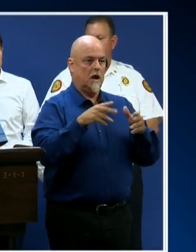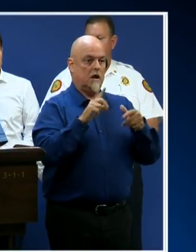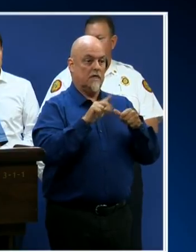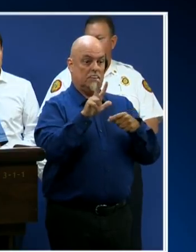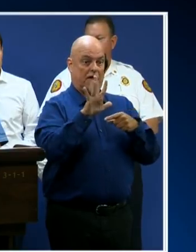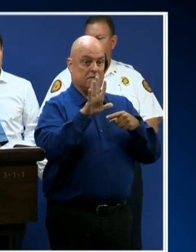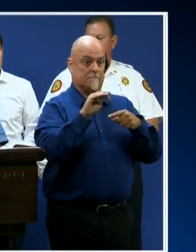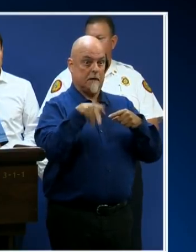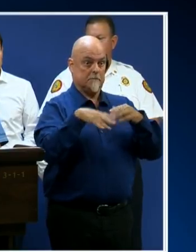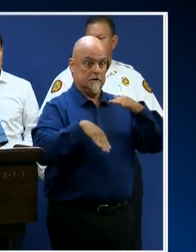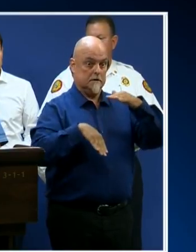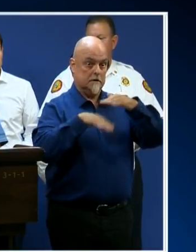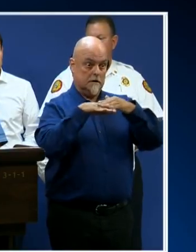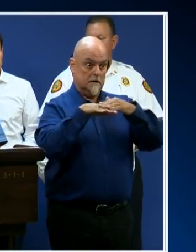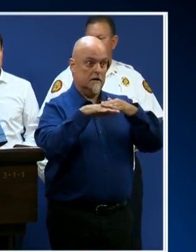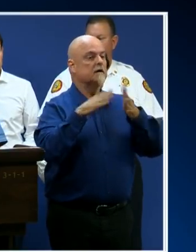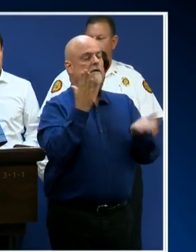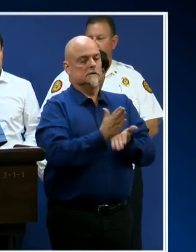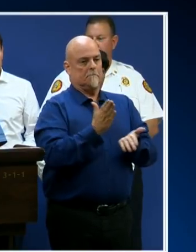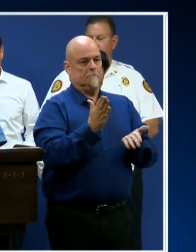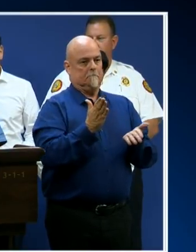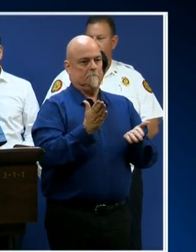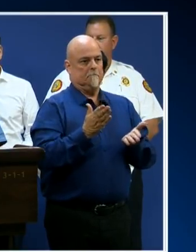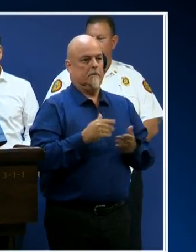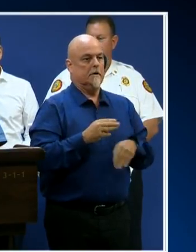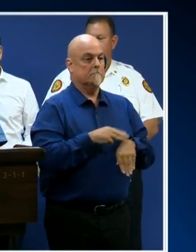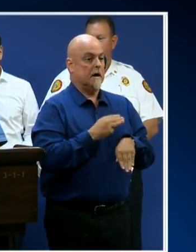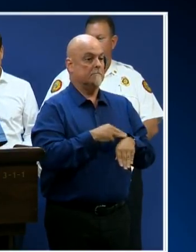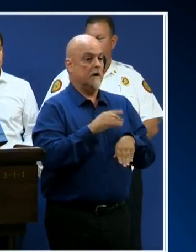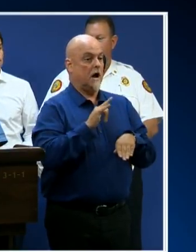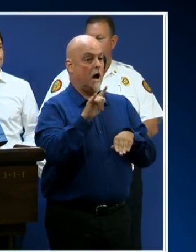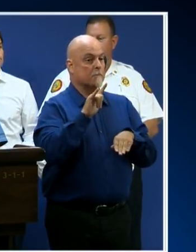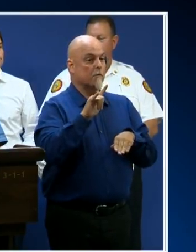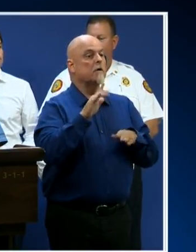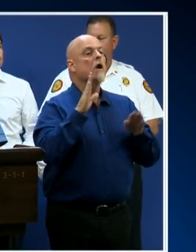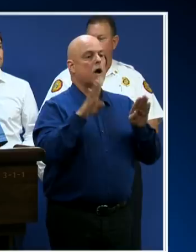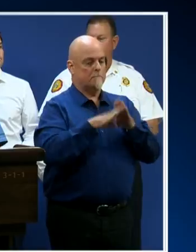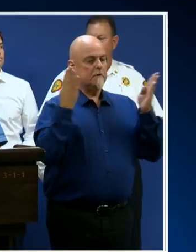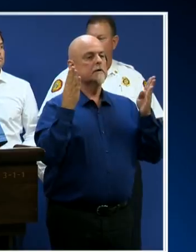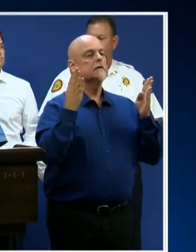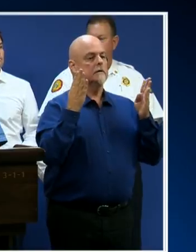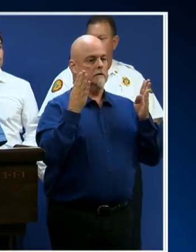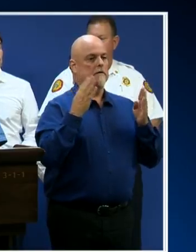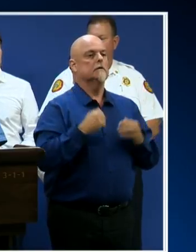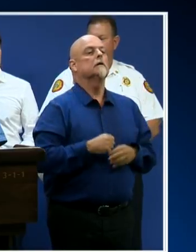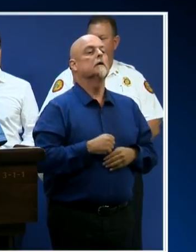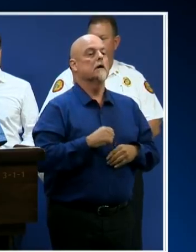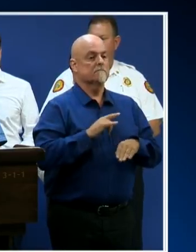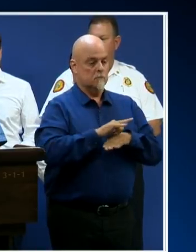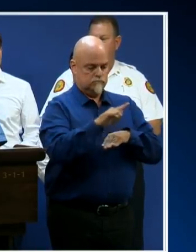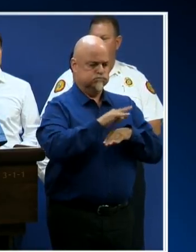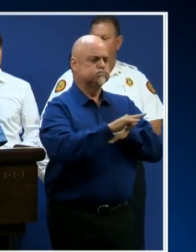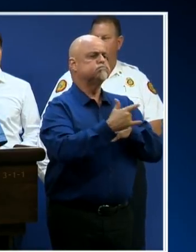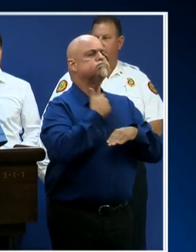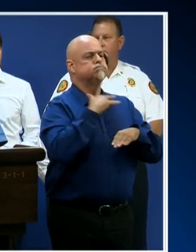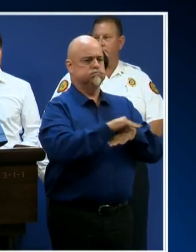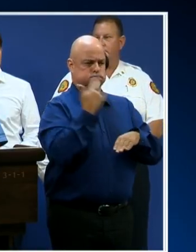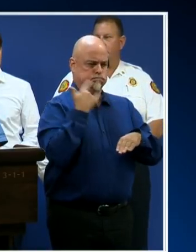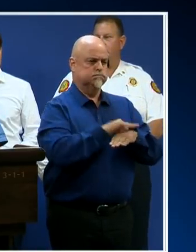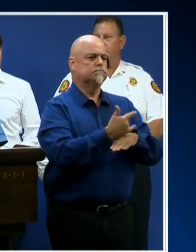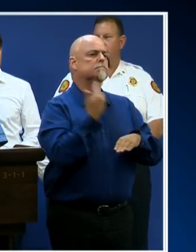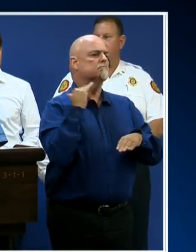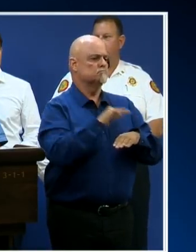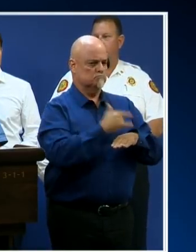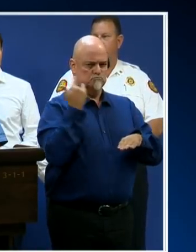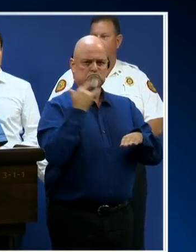in Port Miami, Miami International Airport will remain open. Flights can continue to take off and land until sustained